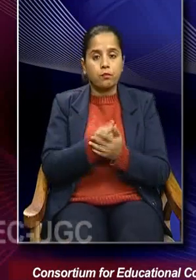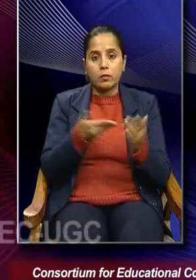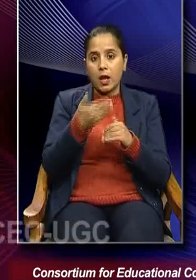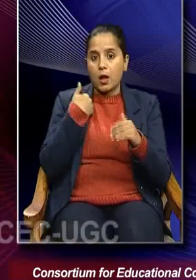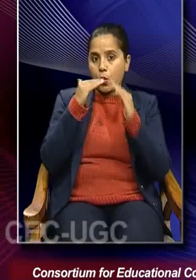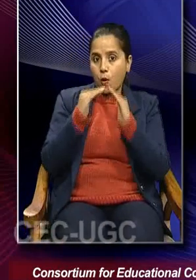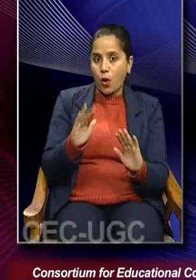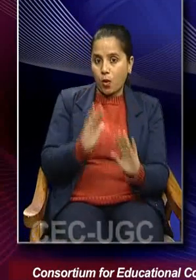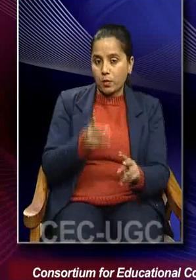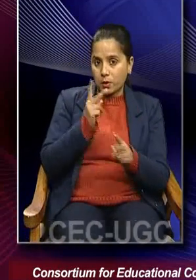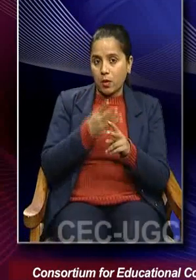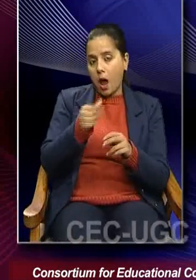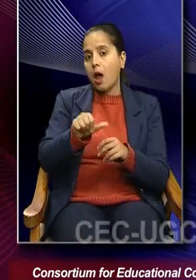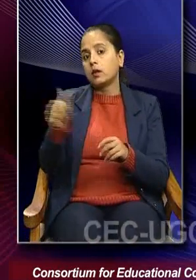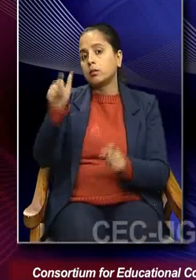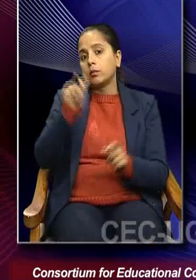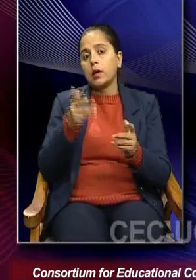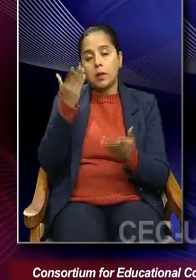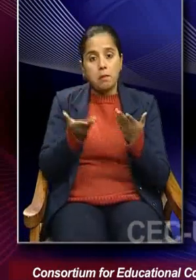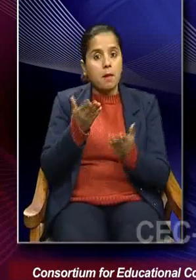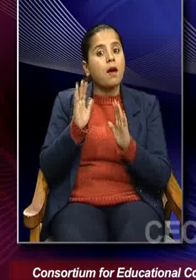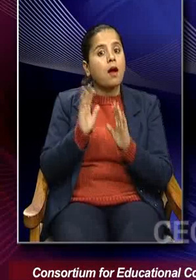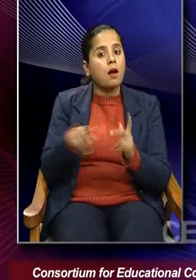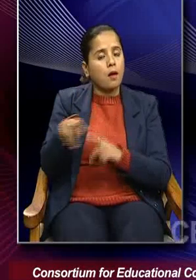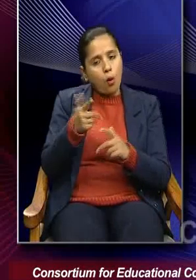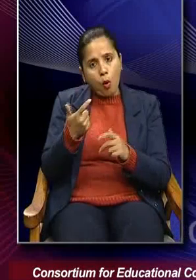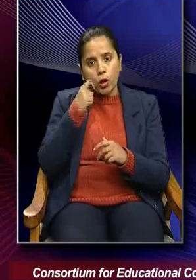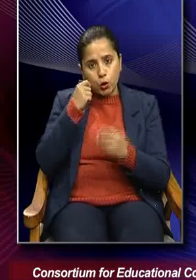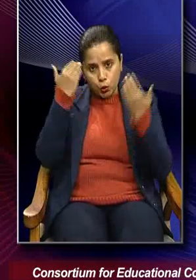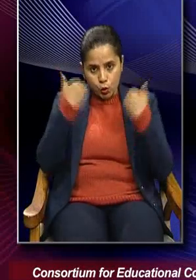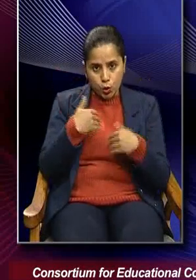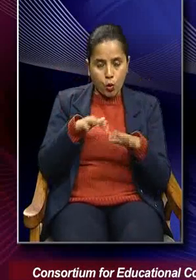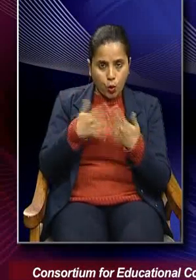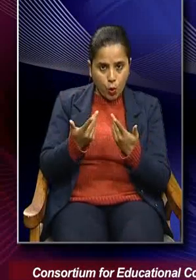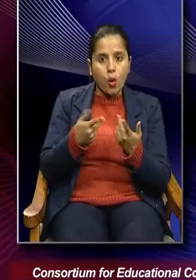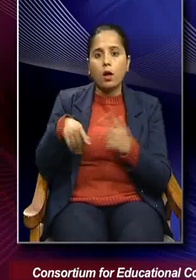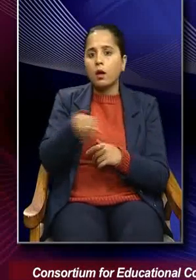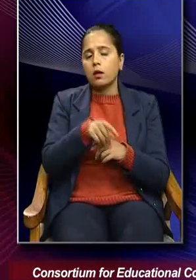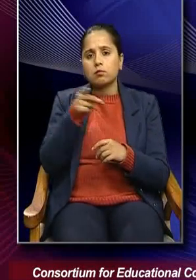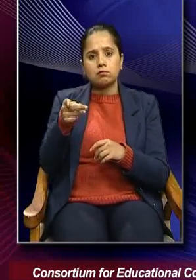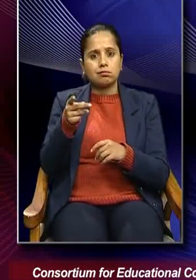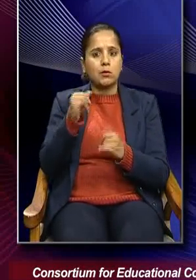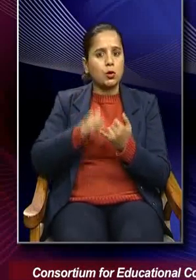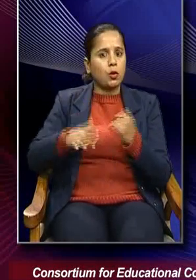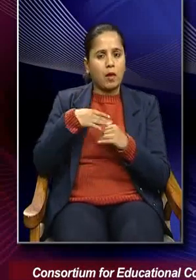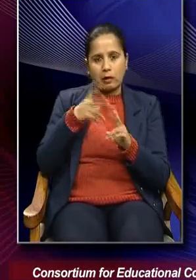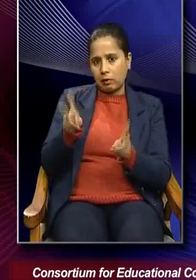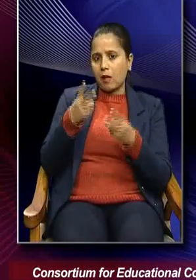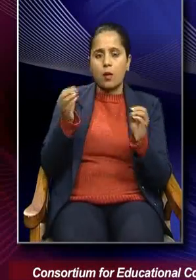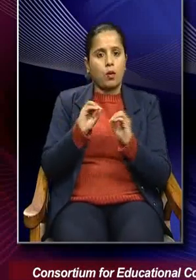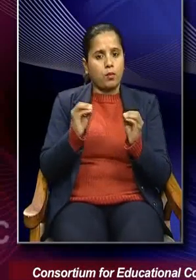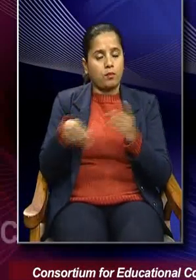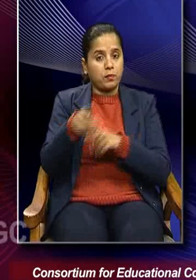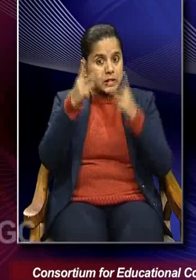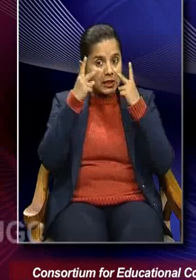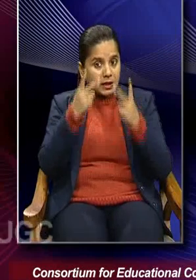home where other people are. If it is human, it is not alien to the sociologist. So, by